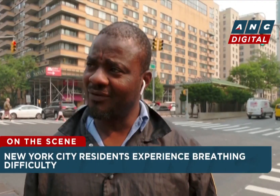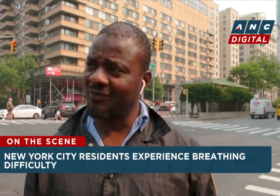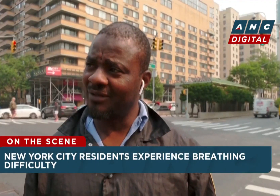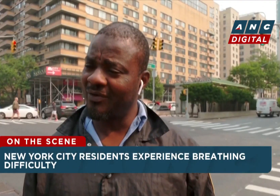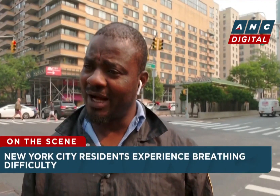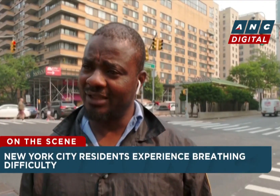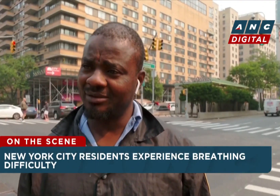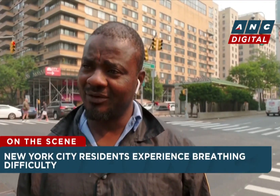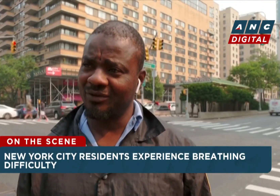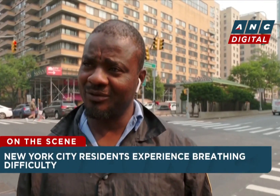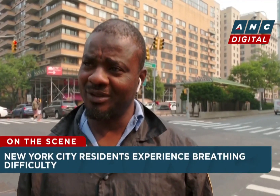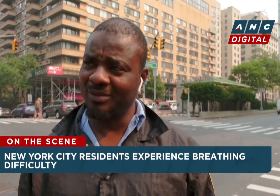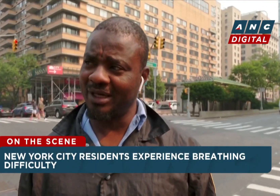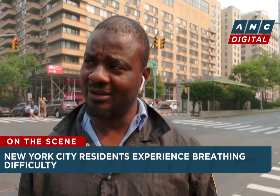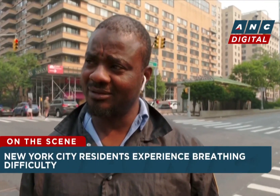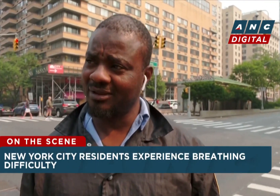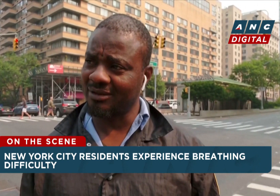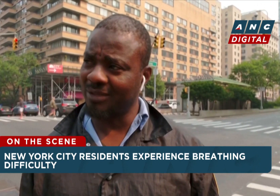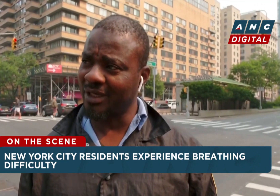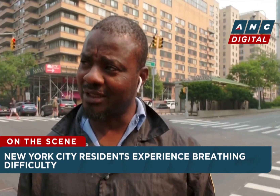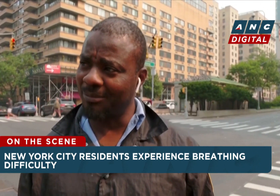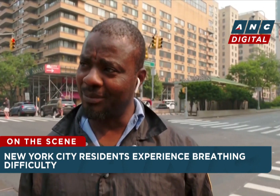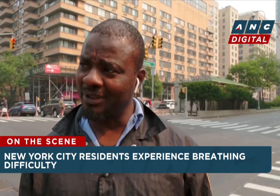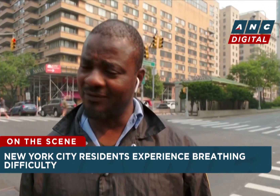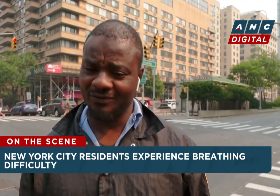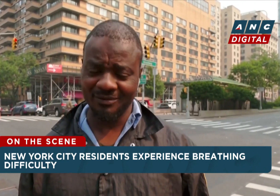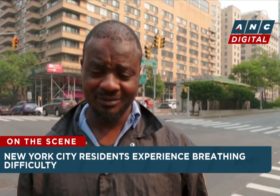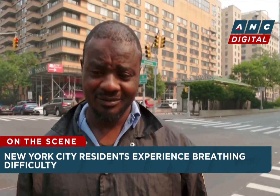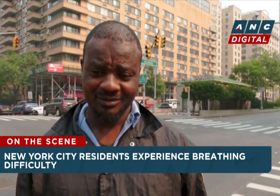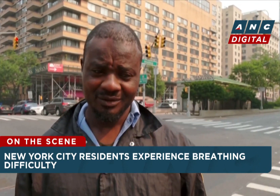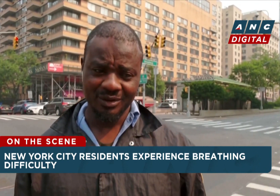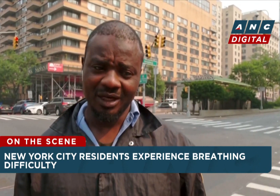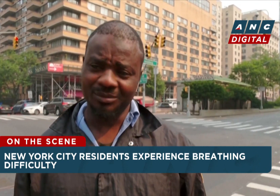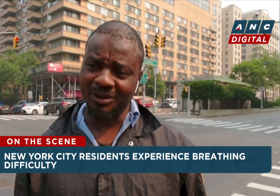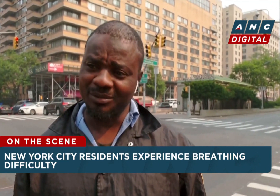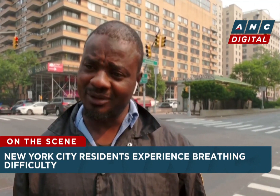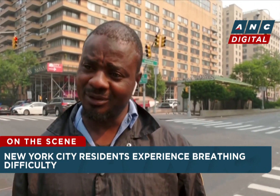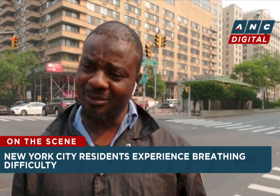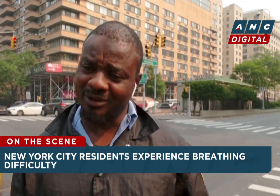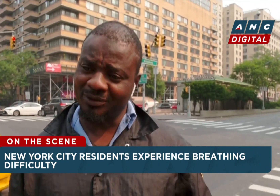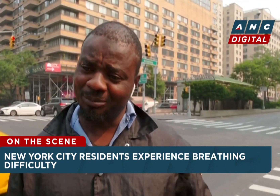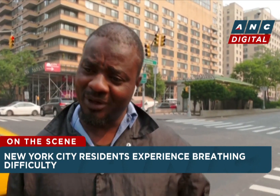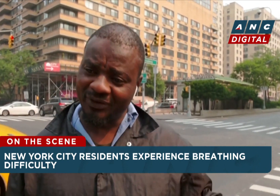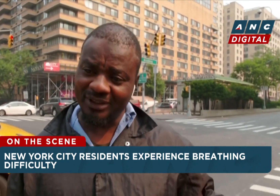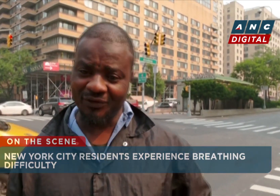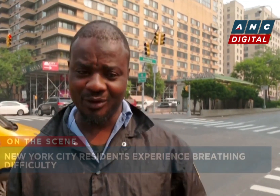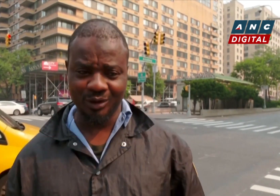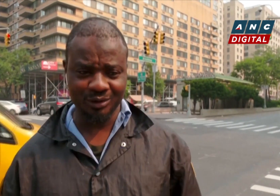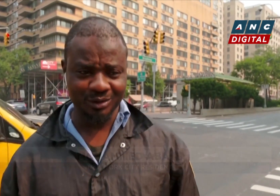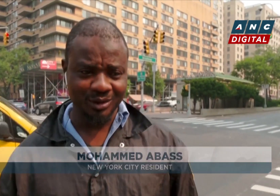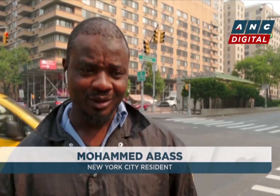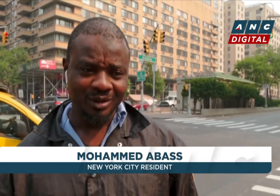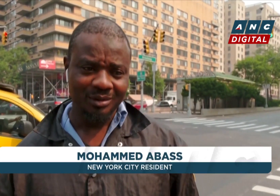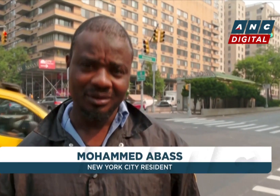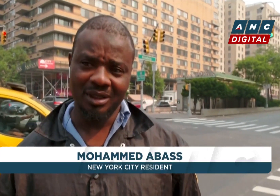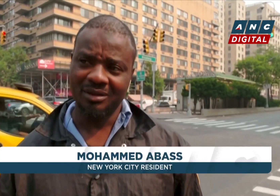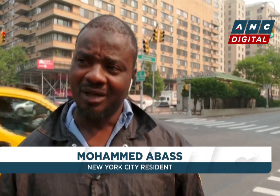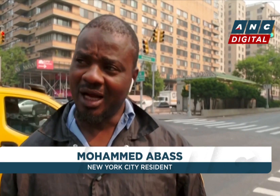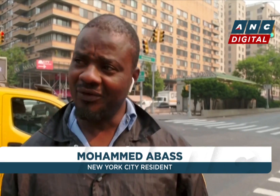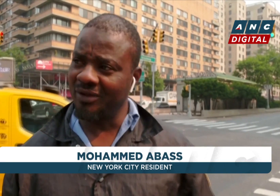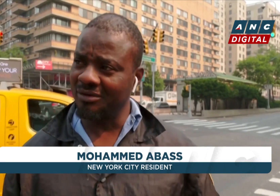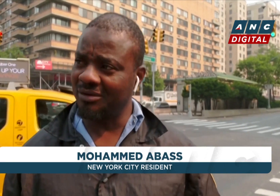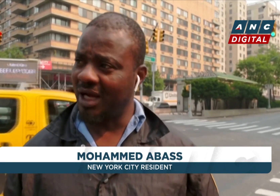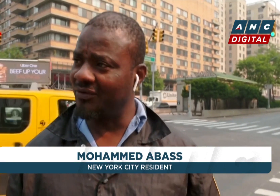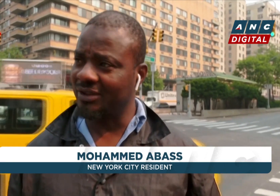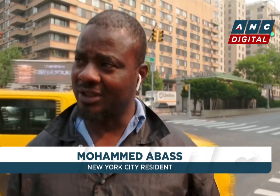I feel very bad. I feel very bad. At times, I can't breathe. It makes me, it makes briefing difficult. Yeah,